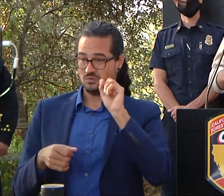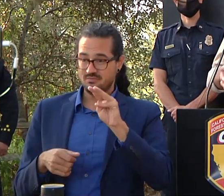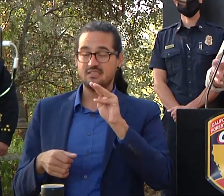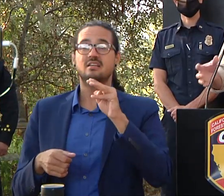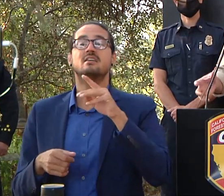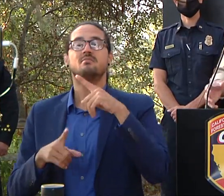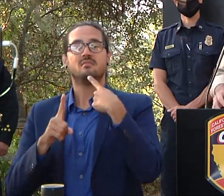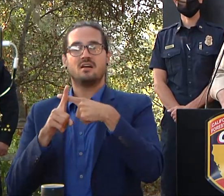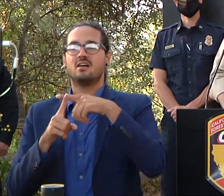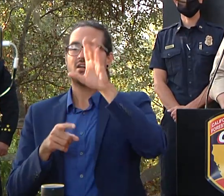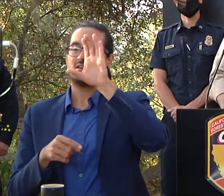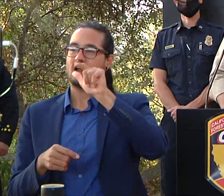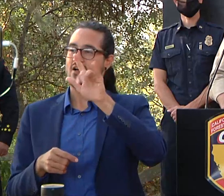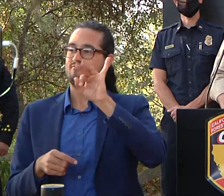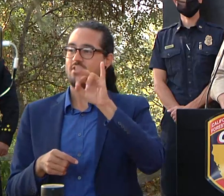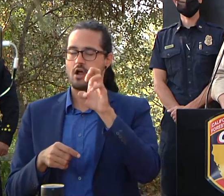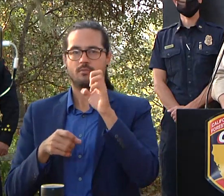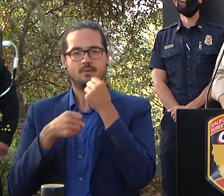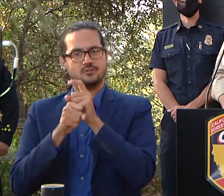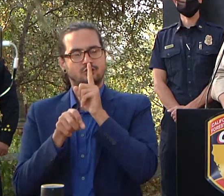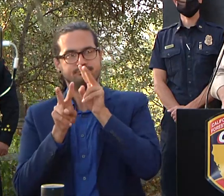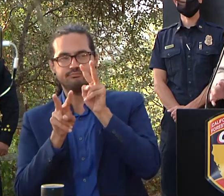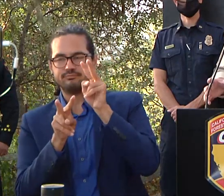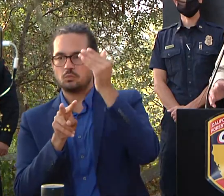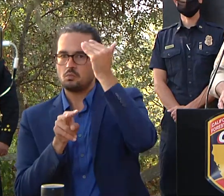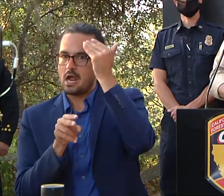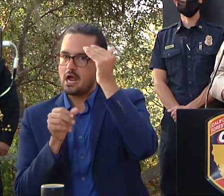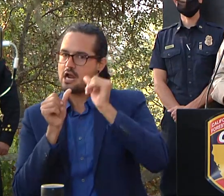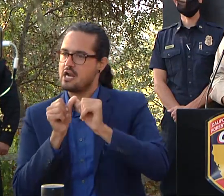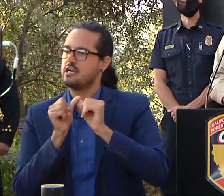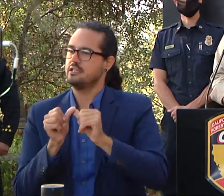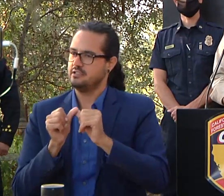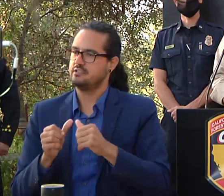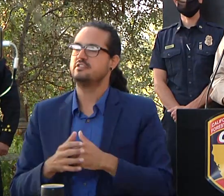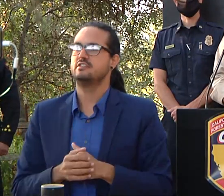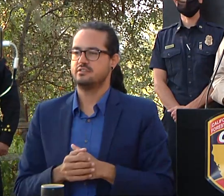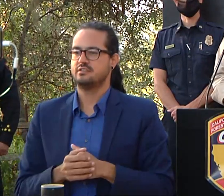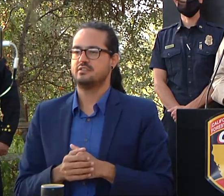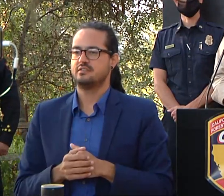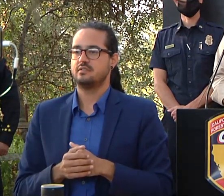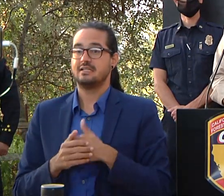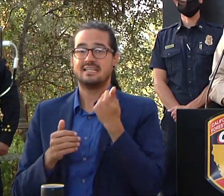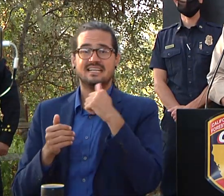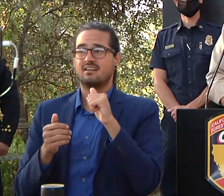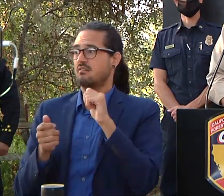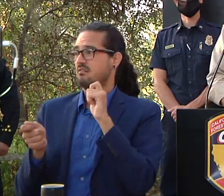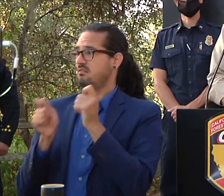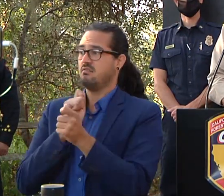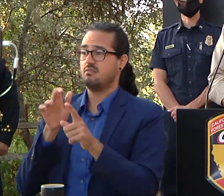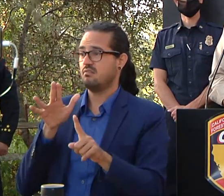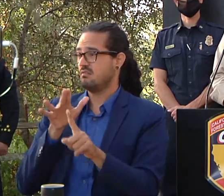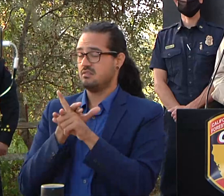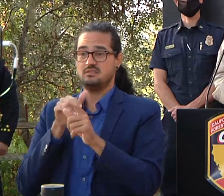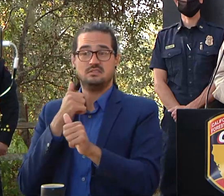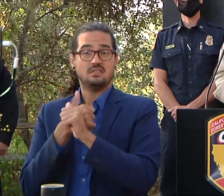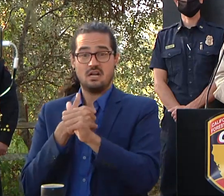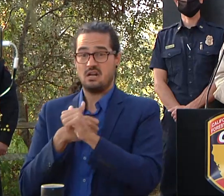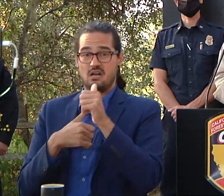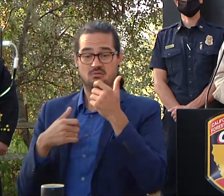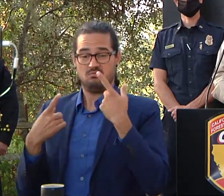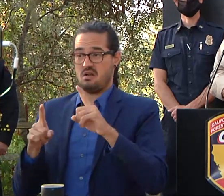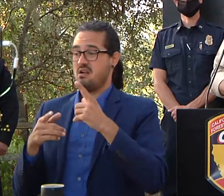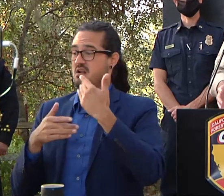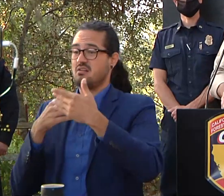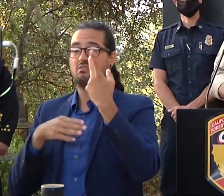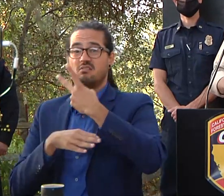and staying abreast with what uh with any sort of changing fire hazard is is kind of we go along and and i said